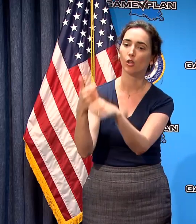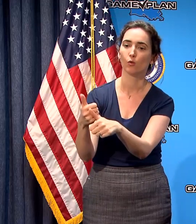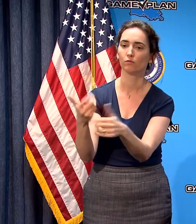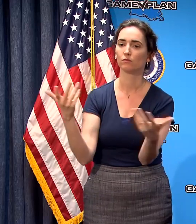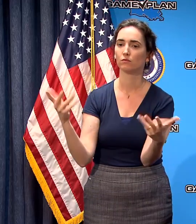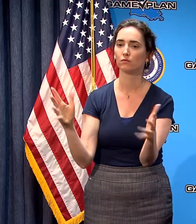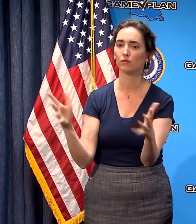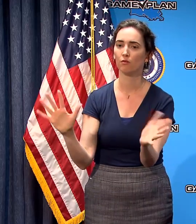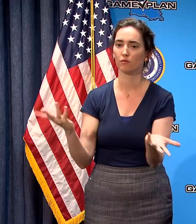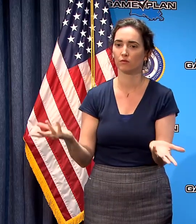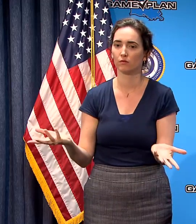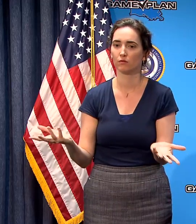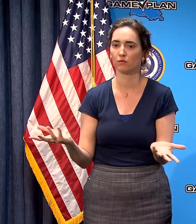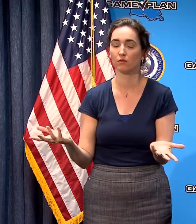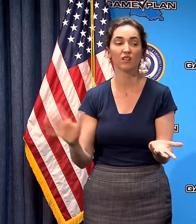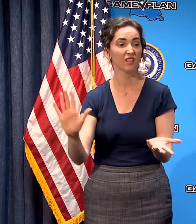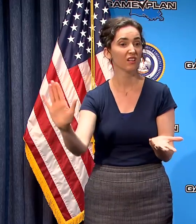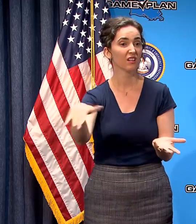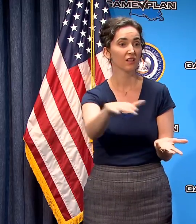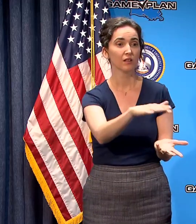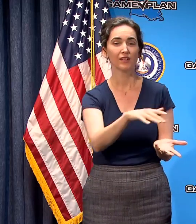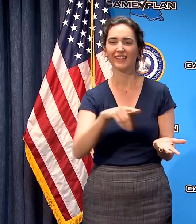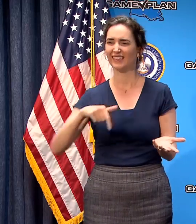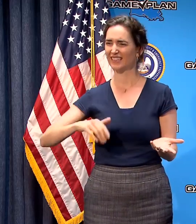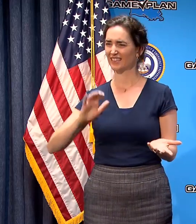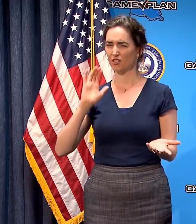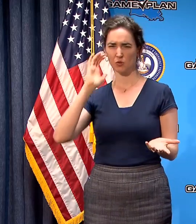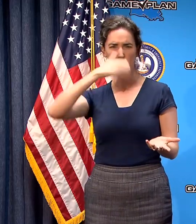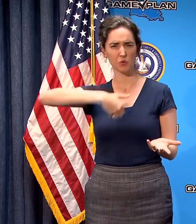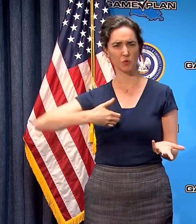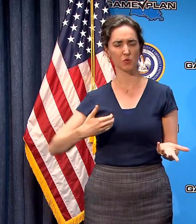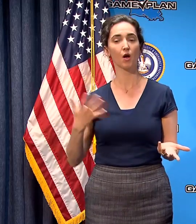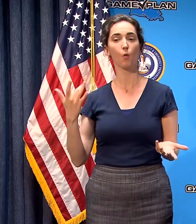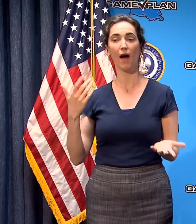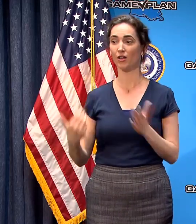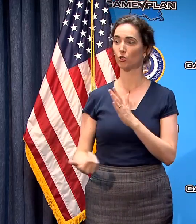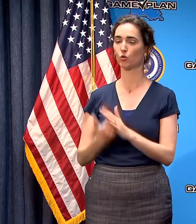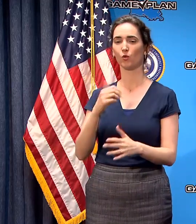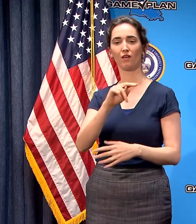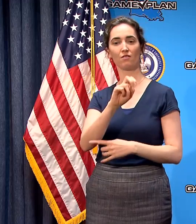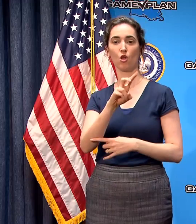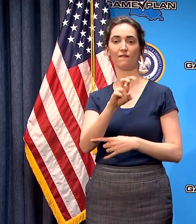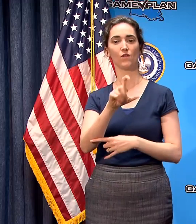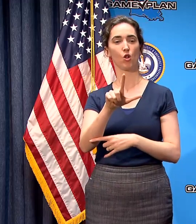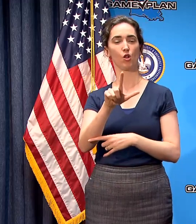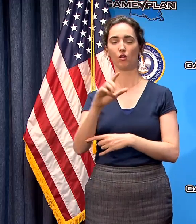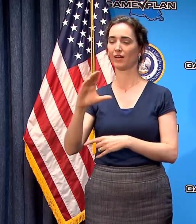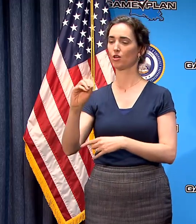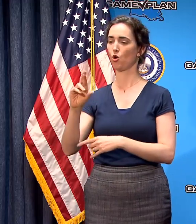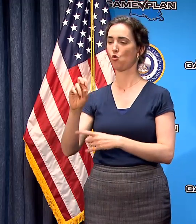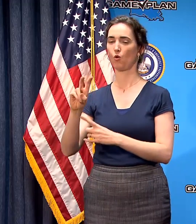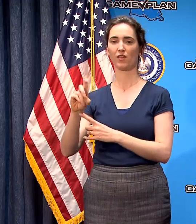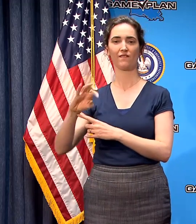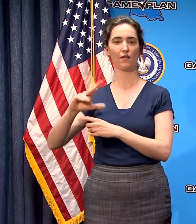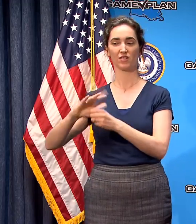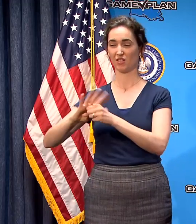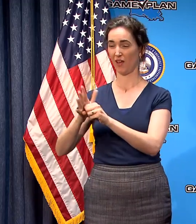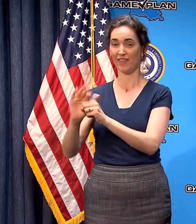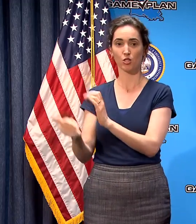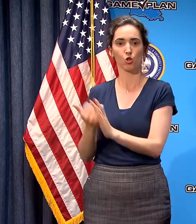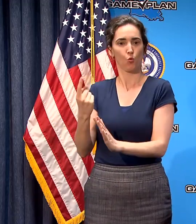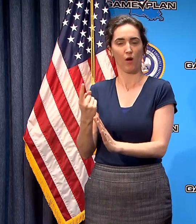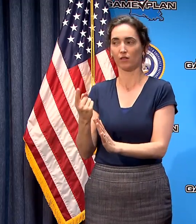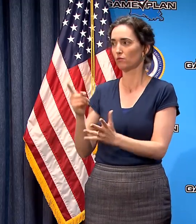look this is in many ways mysterious because it's the novel coronavirus there's a lot that we don't know about it we don't have